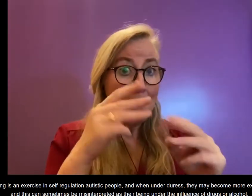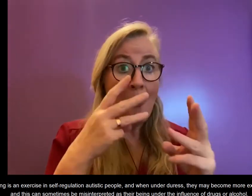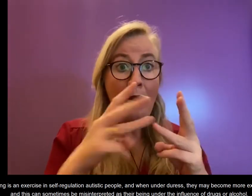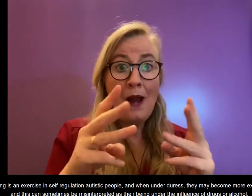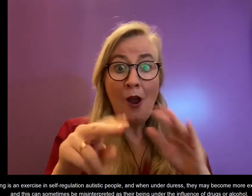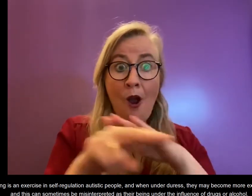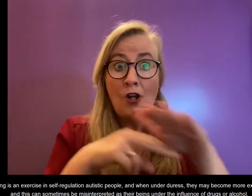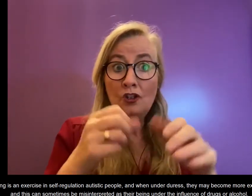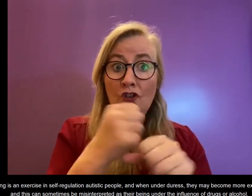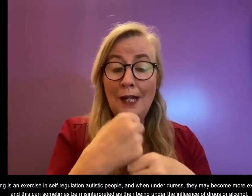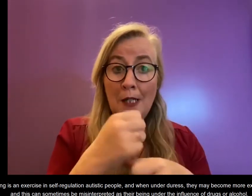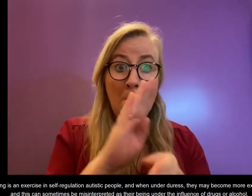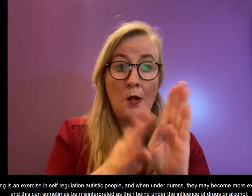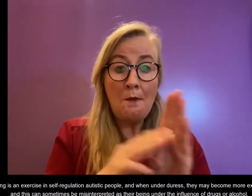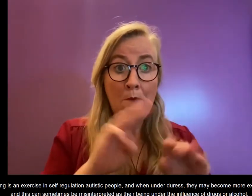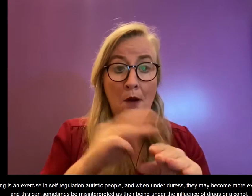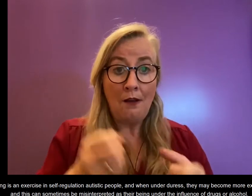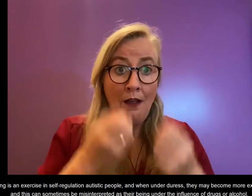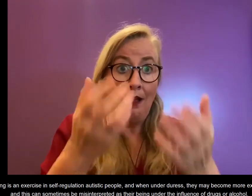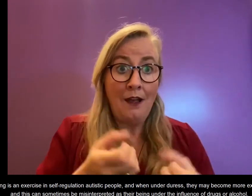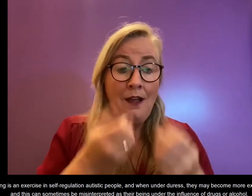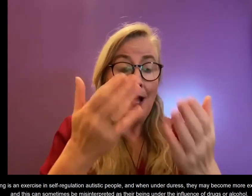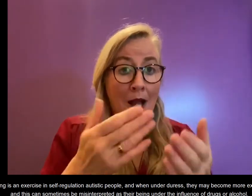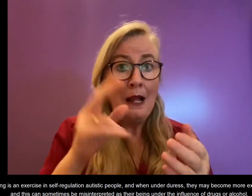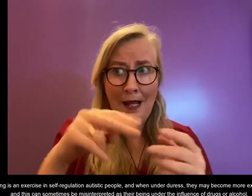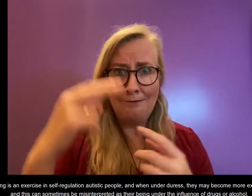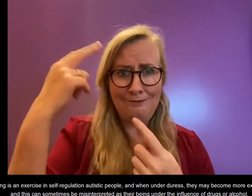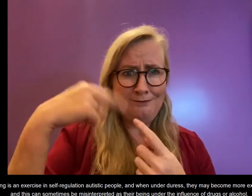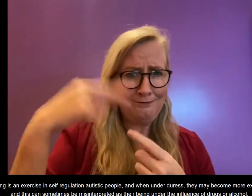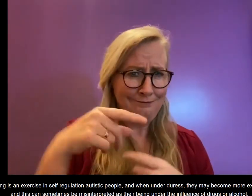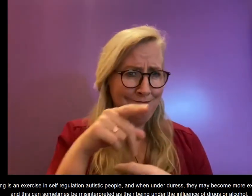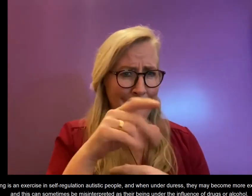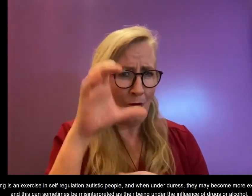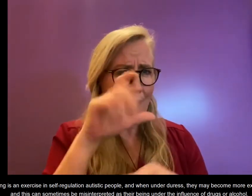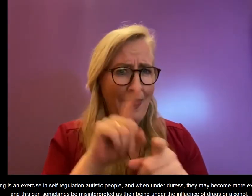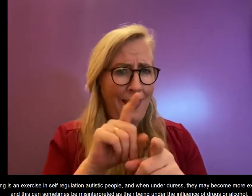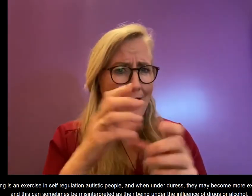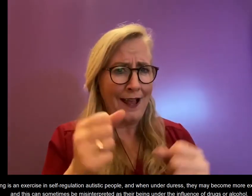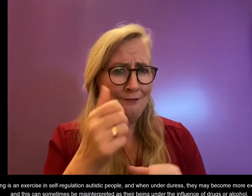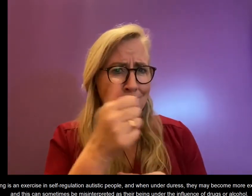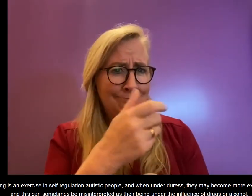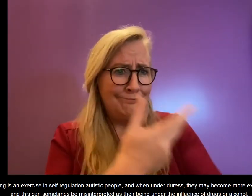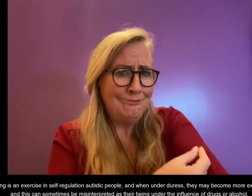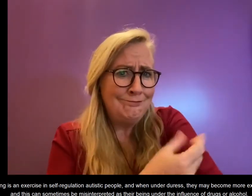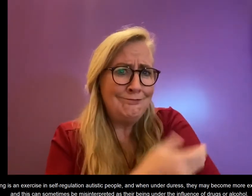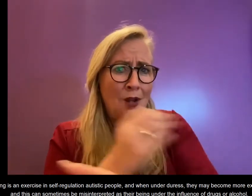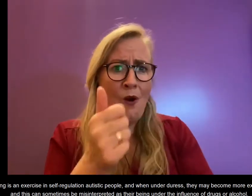people and when under duress they may become more expressive and this can sometimes be misinterpreted as their being under the influence of drugs or alcohol,